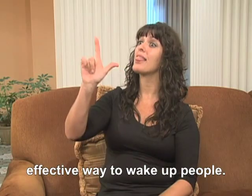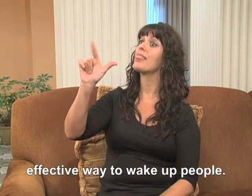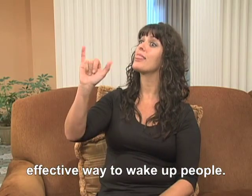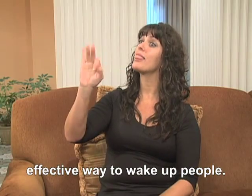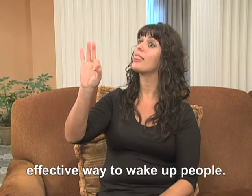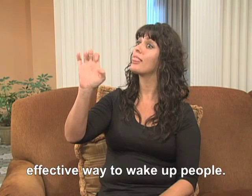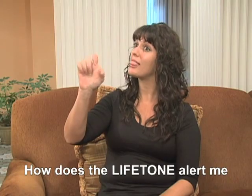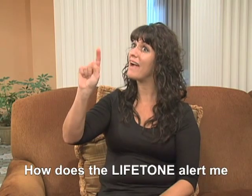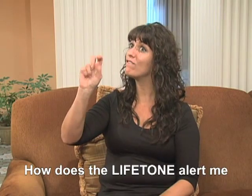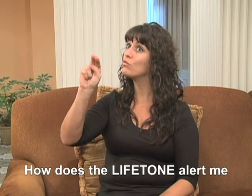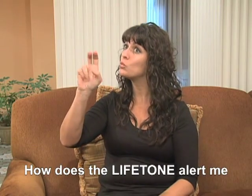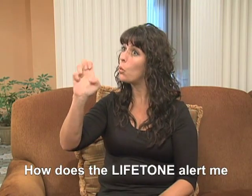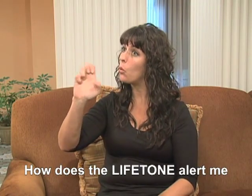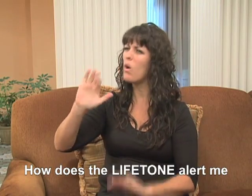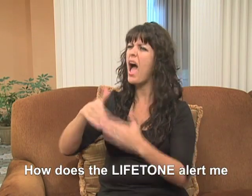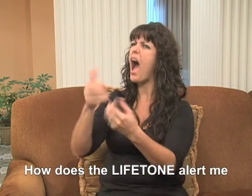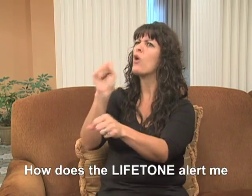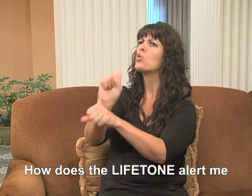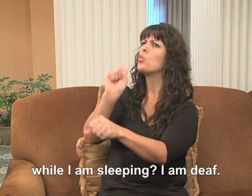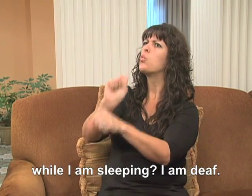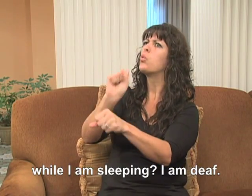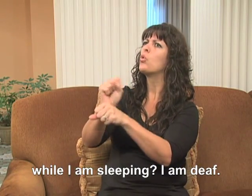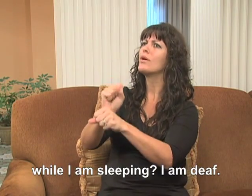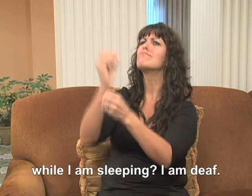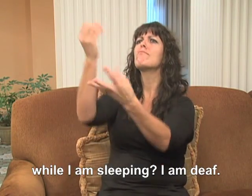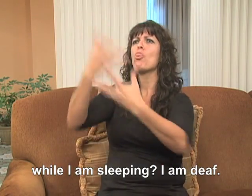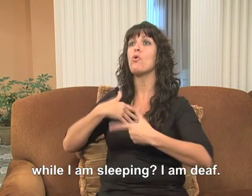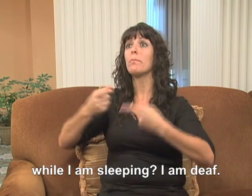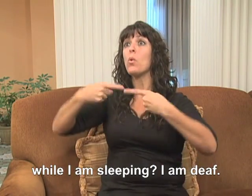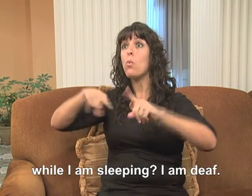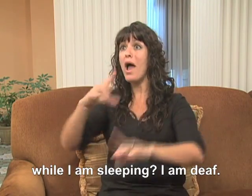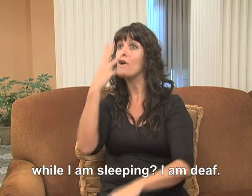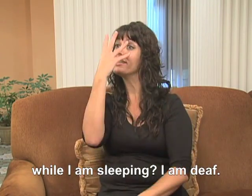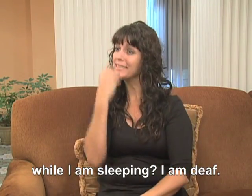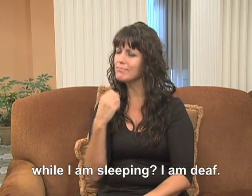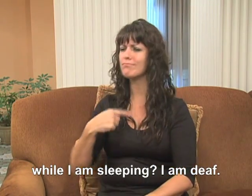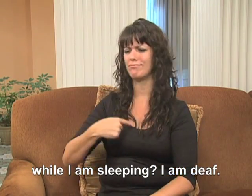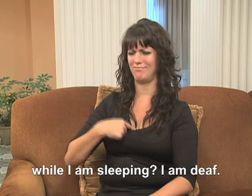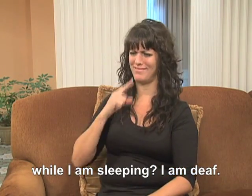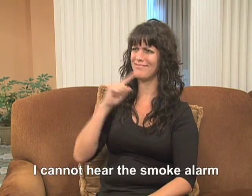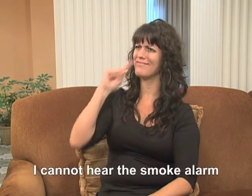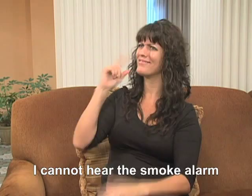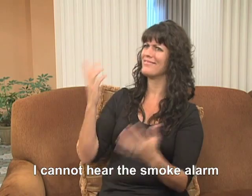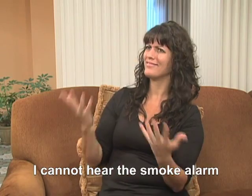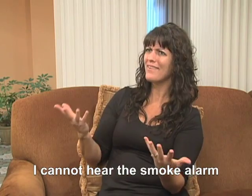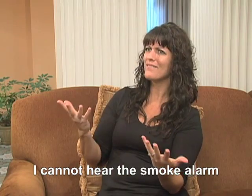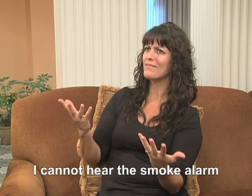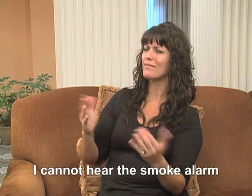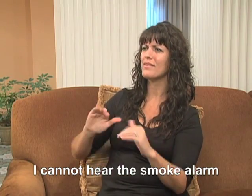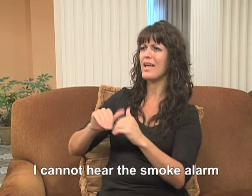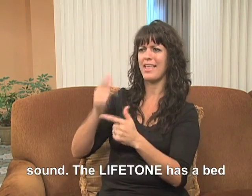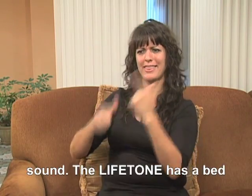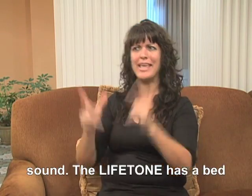So how does the Lifetone alert me while I'm sleeping? I'm deaf. I can't hear the smoke alarm sound.